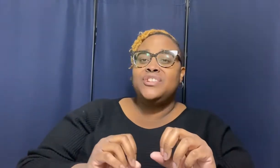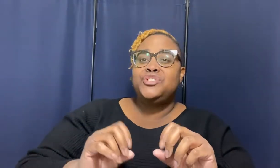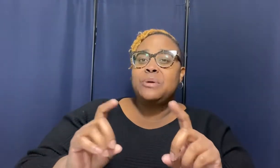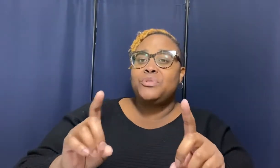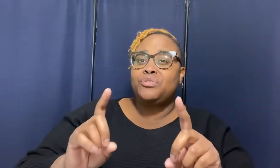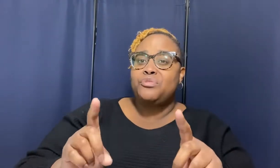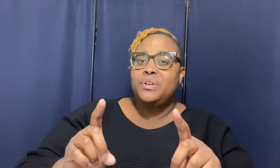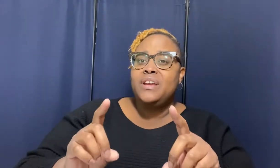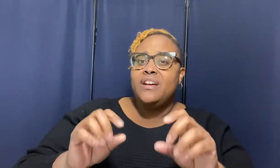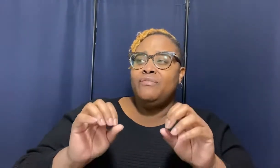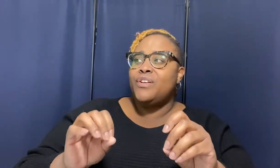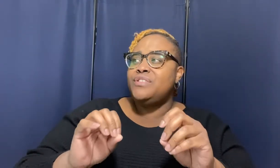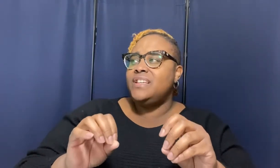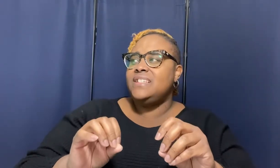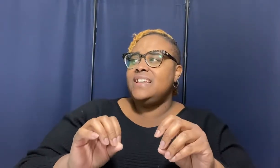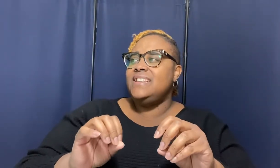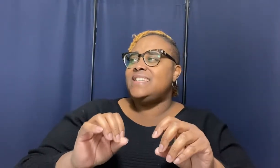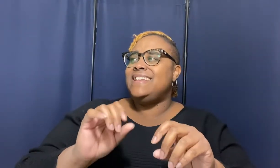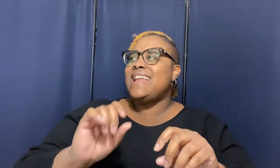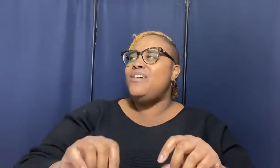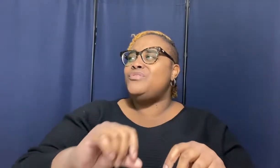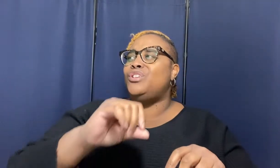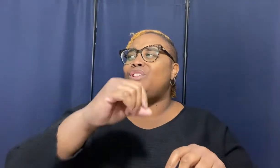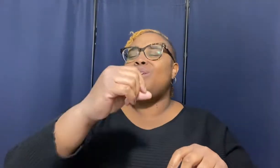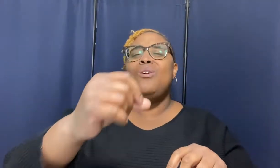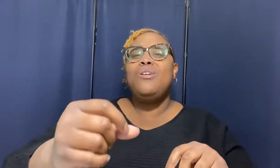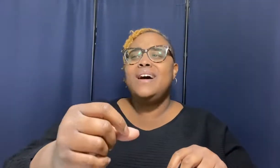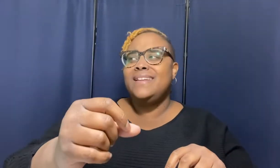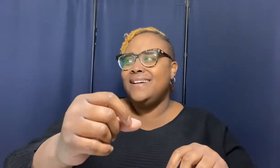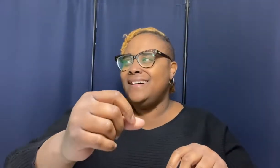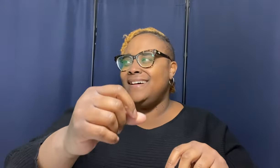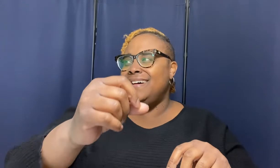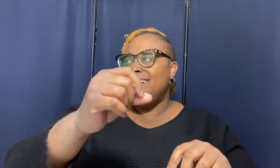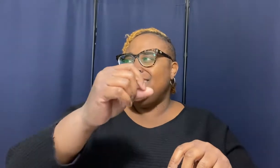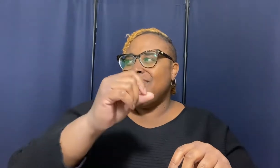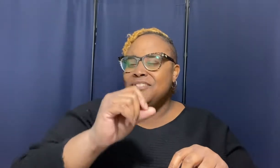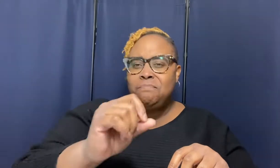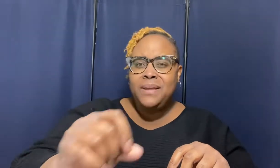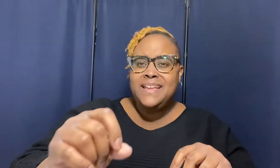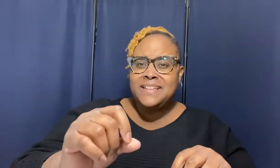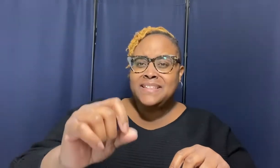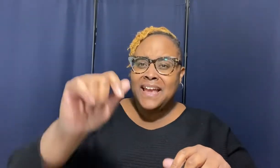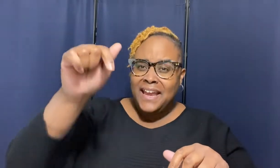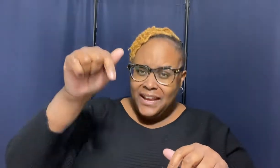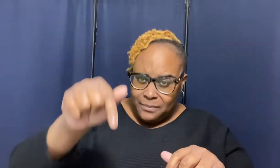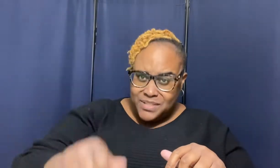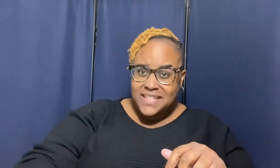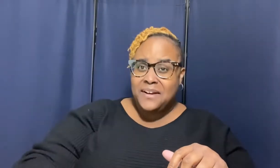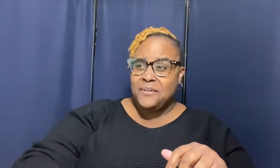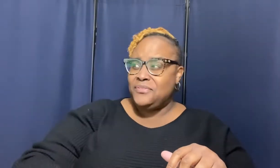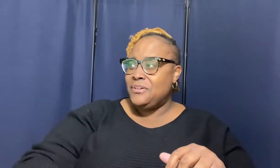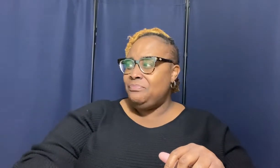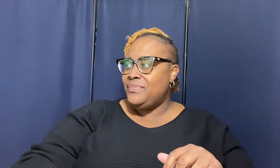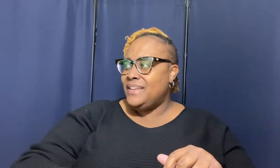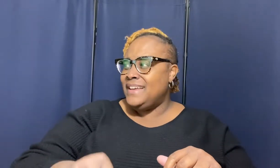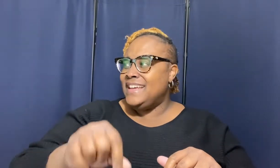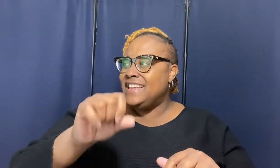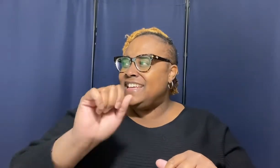chapter 3 verse 16 say now the lord of peace himself give